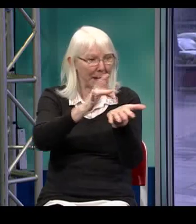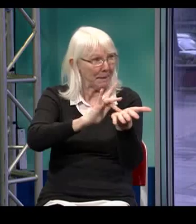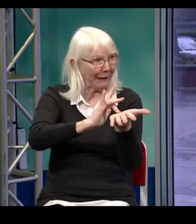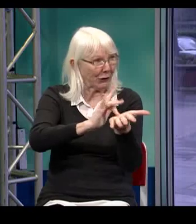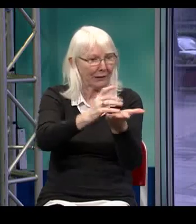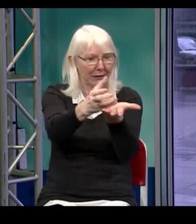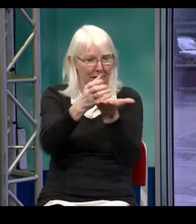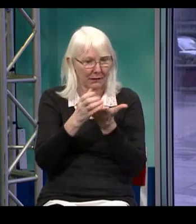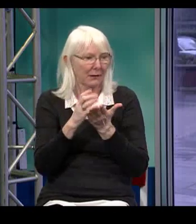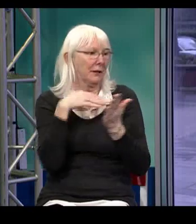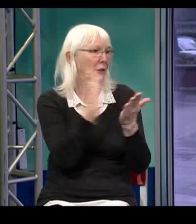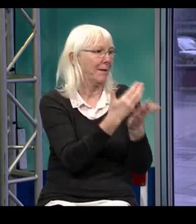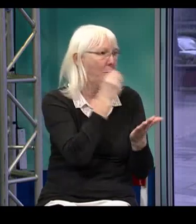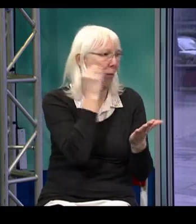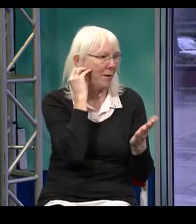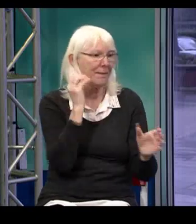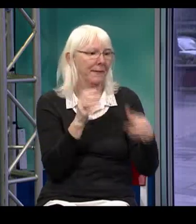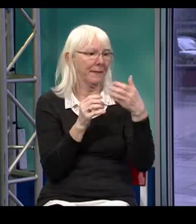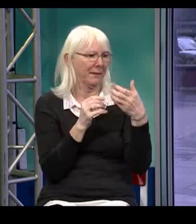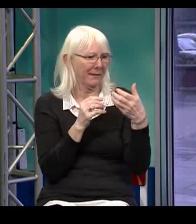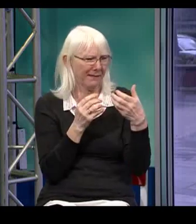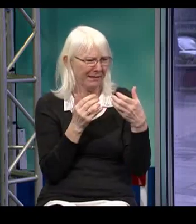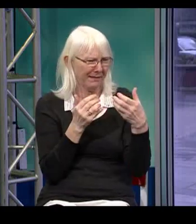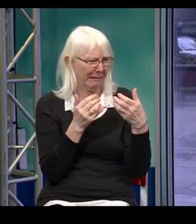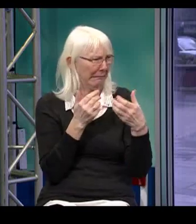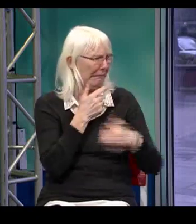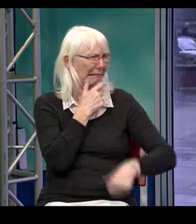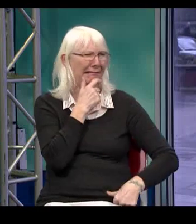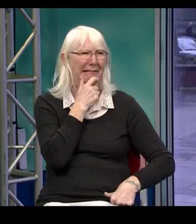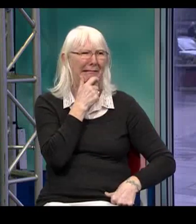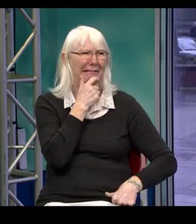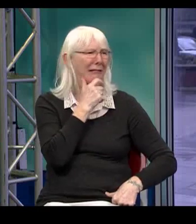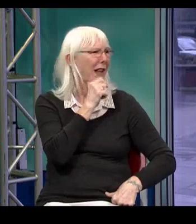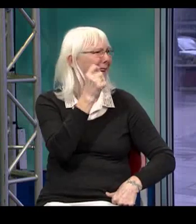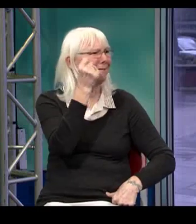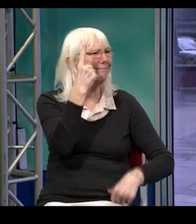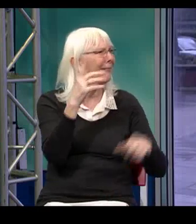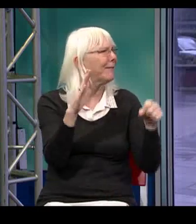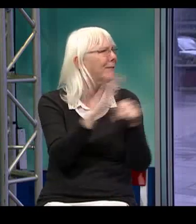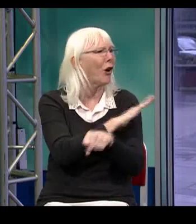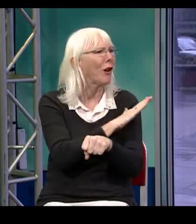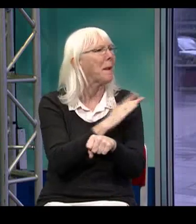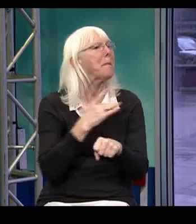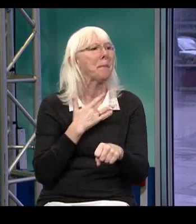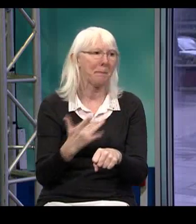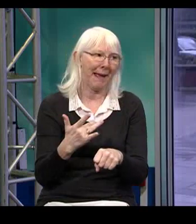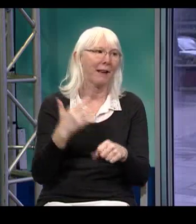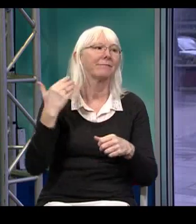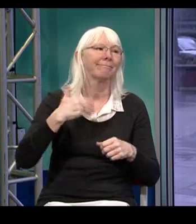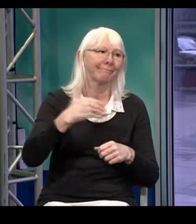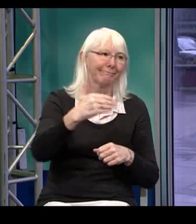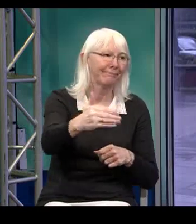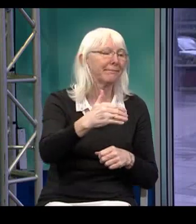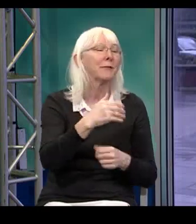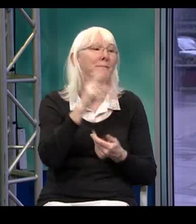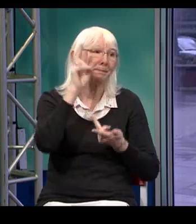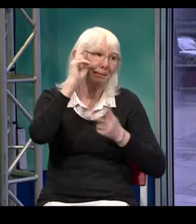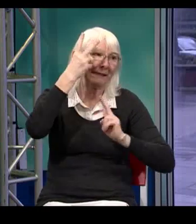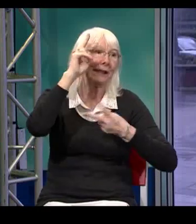As I explained about writing back and forth, what would happen is a deaf person would get a medication for something that was wrong, and they'd get it home, and they wouldn't understand